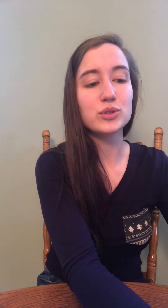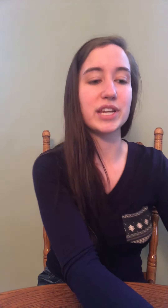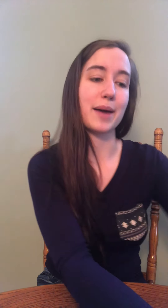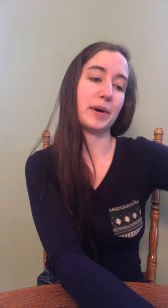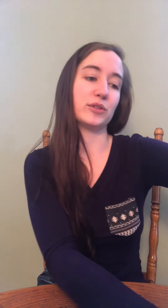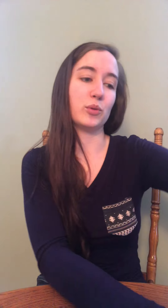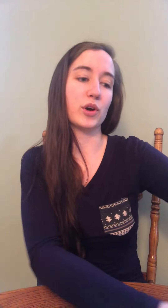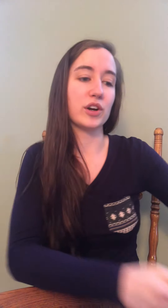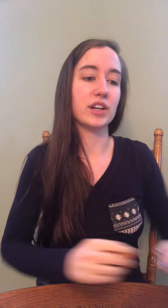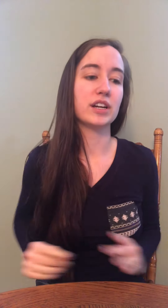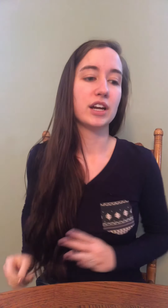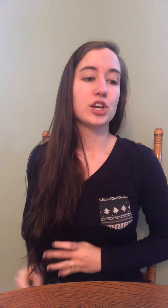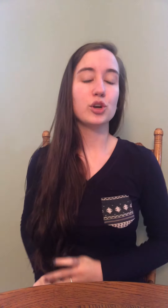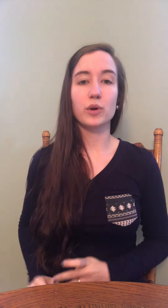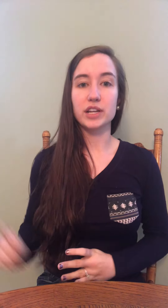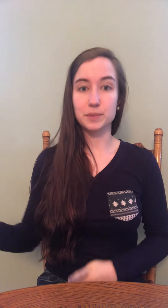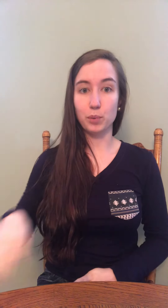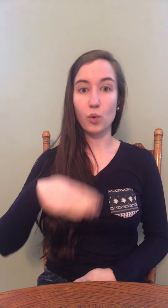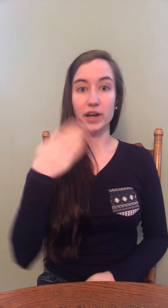tap out the word. Your word is boy.